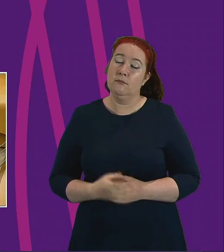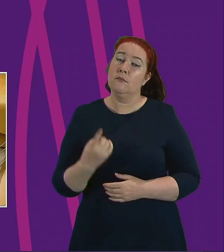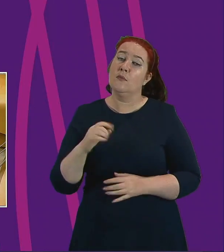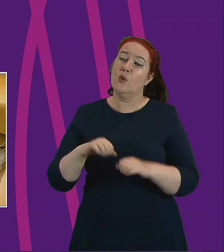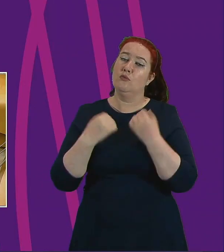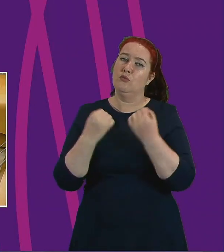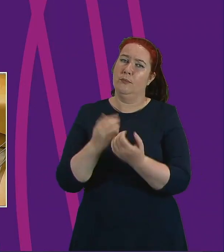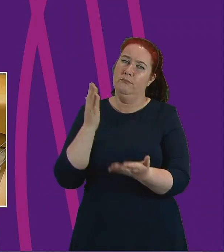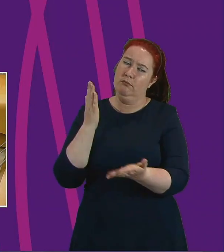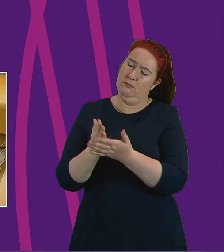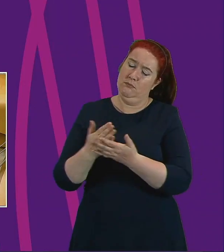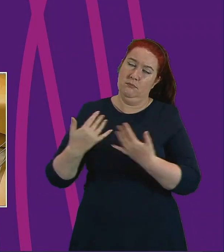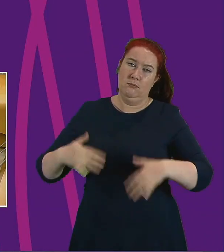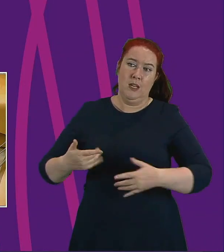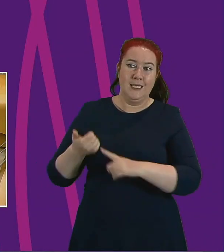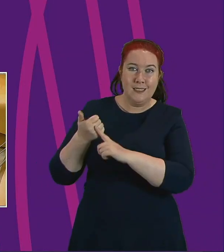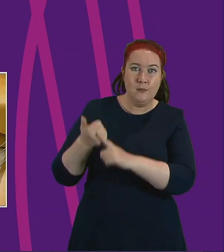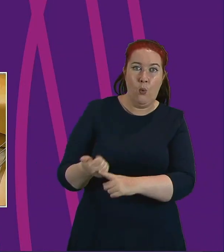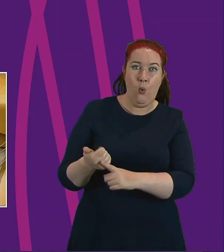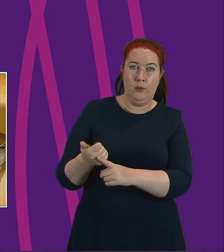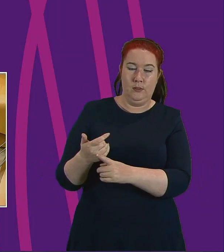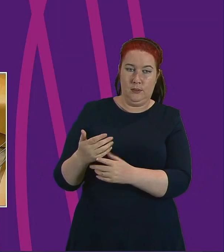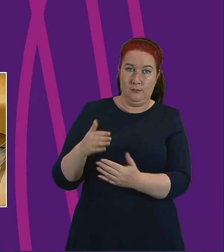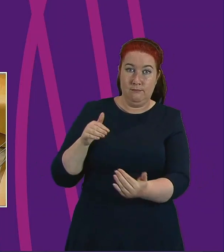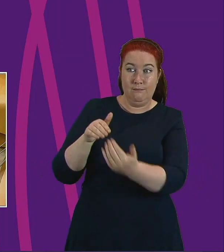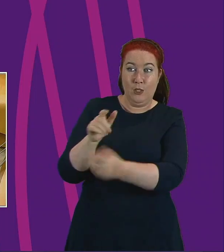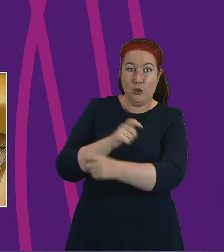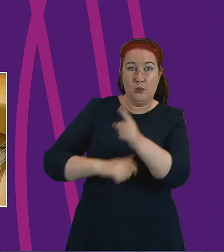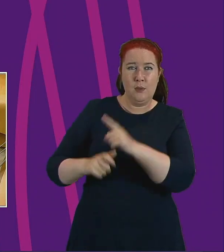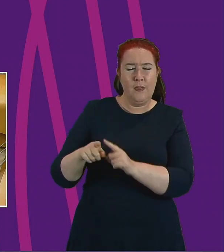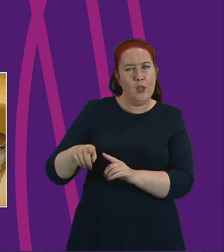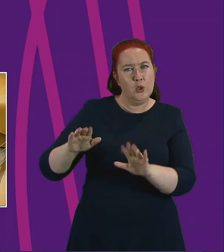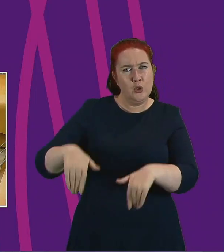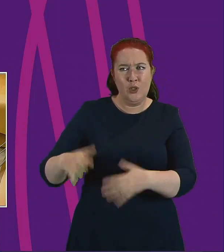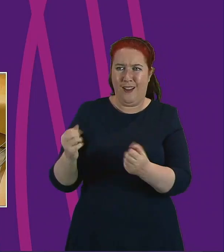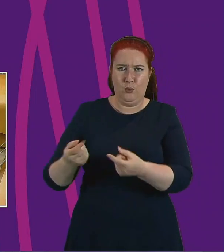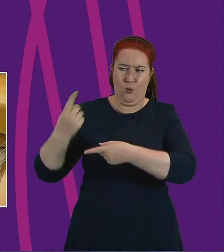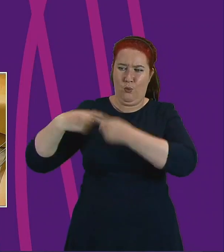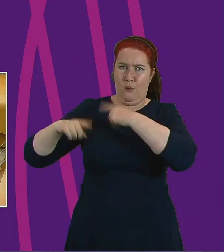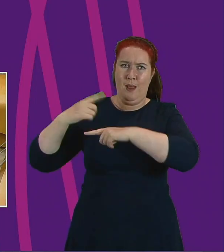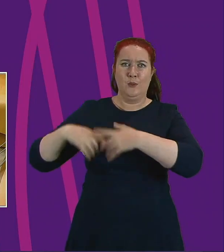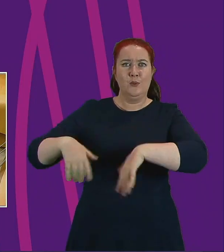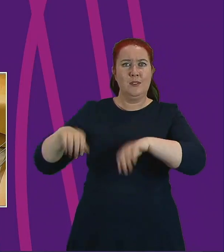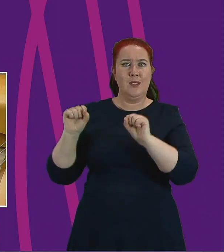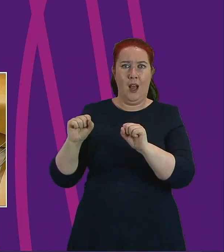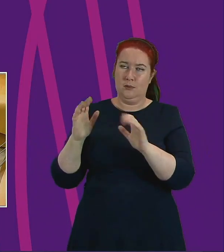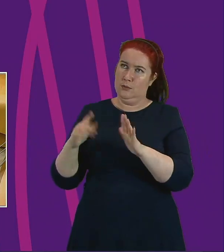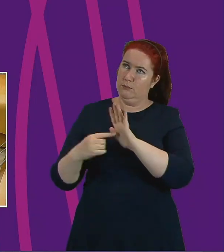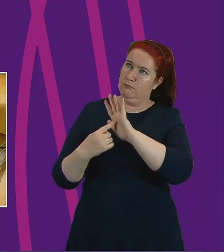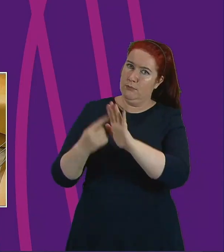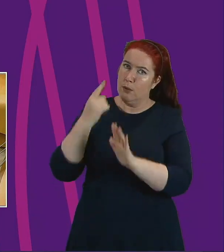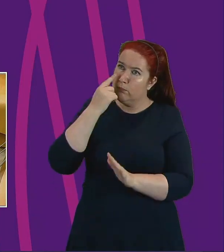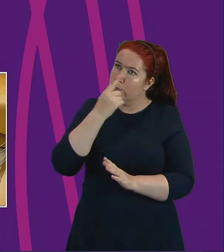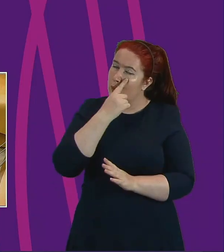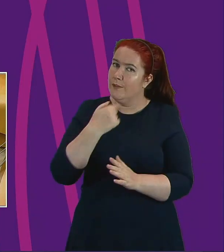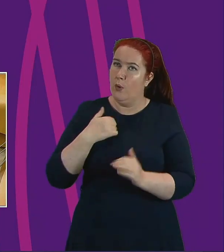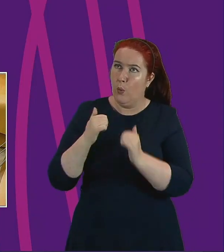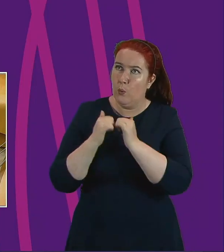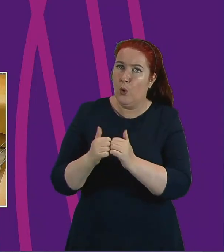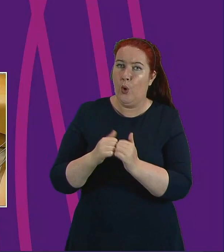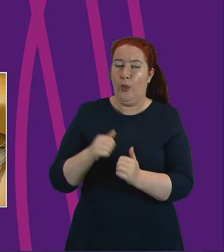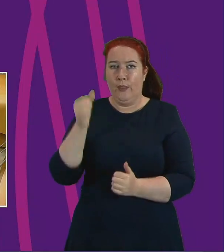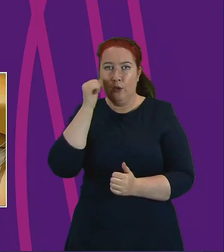support and meeting the needs of a community, they shouldn't have to start right back at the beginning in terms of proving their worth and knowledge and funding